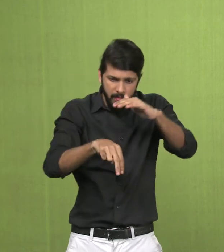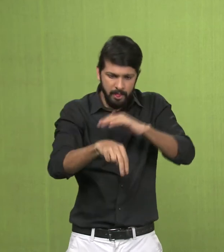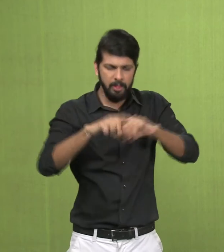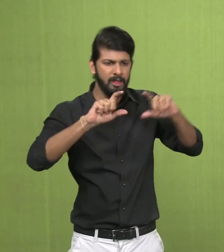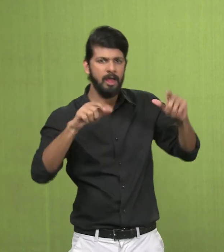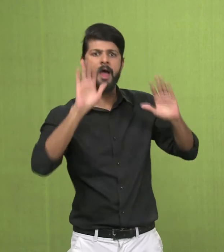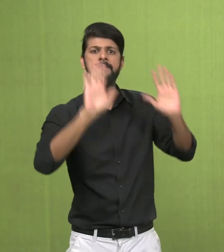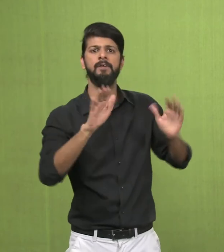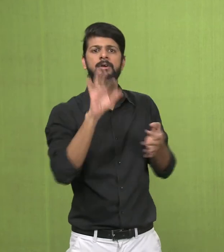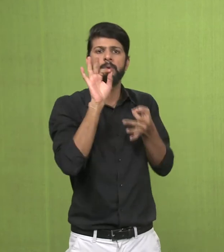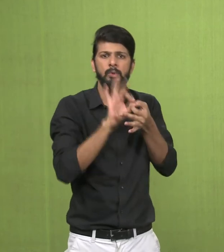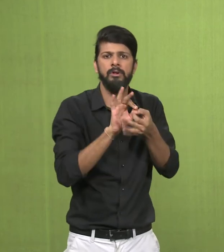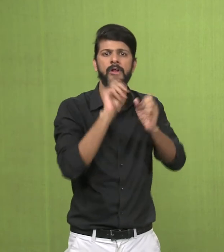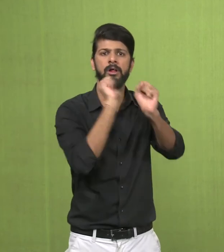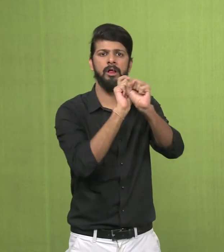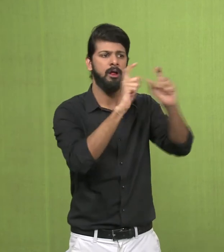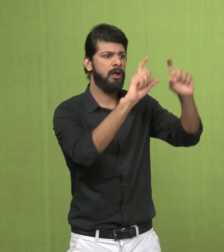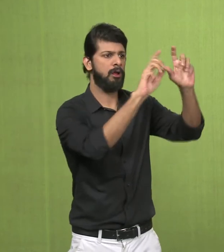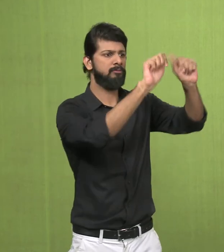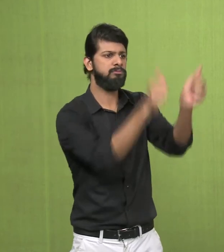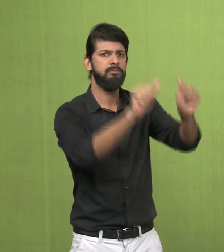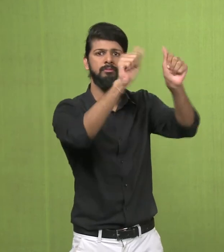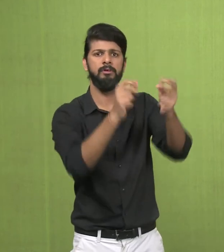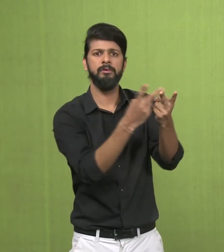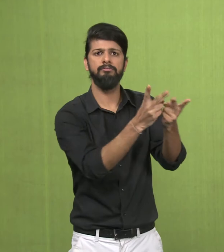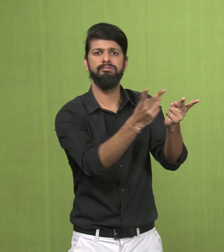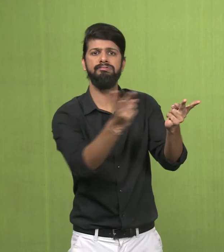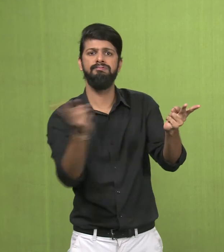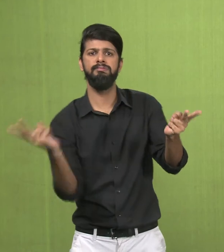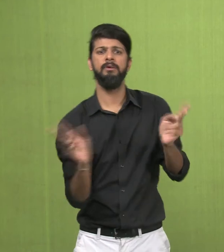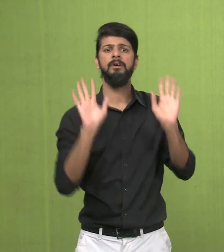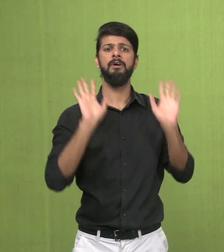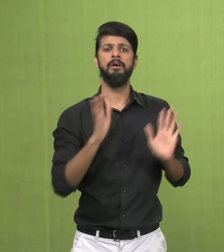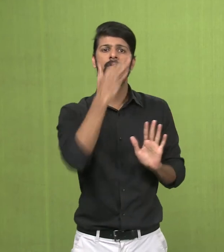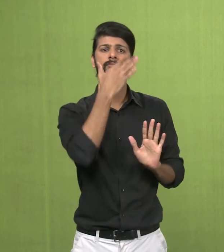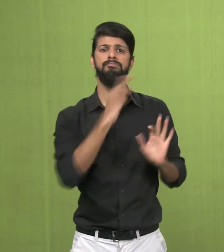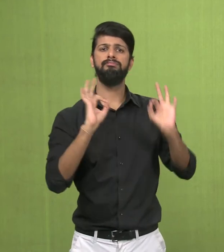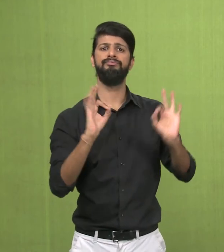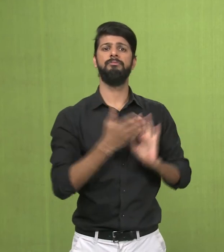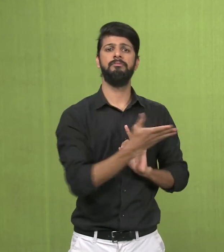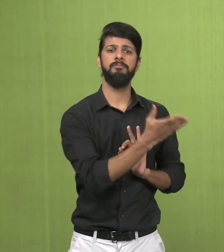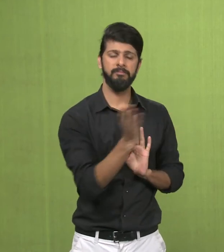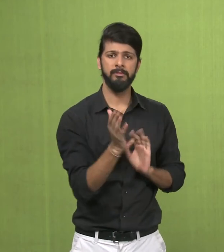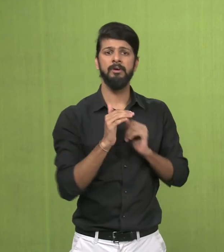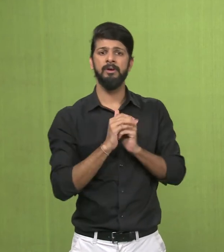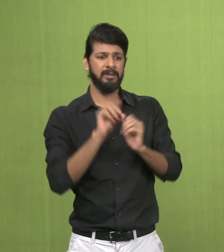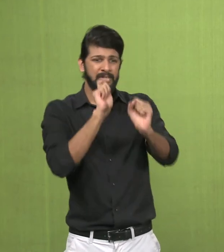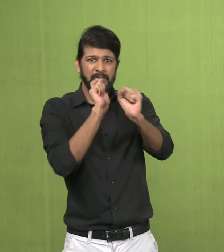there are lot of sculptures mostly of Buddhist origin